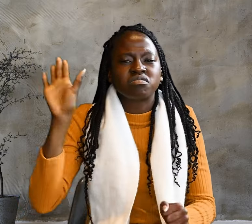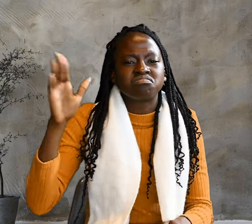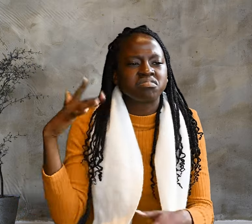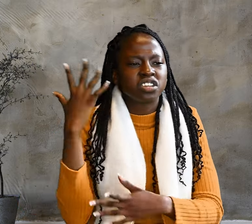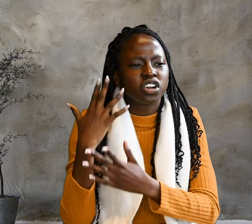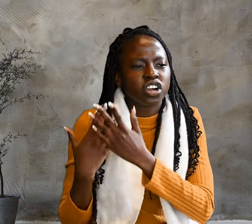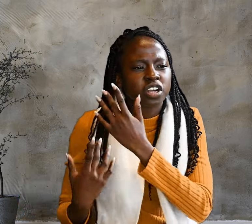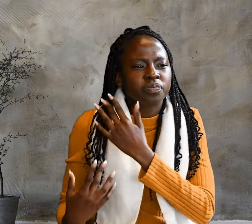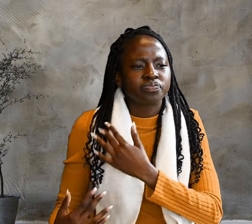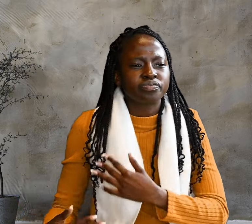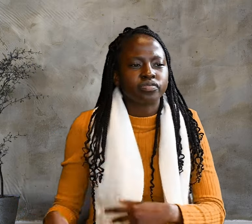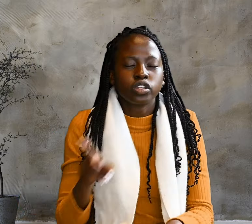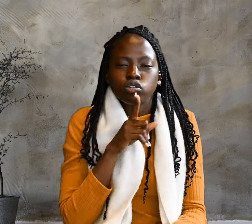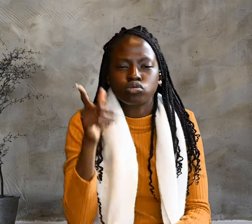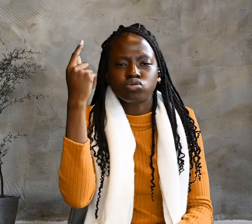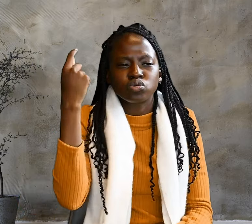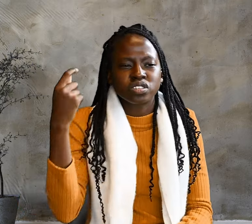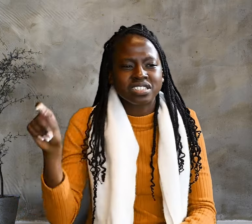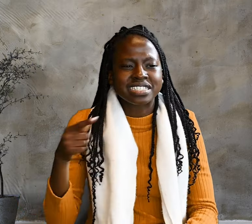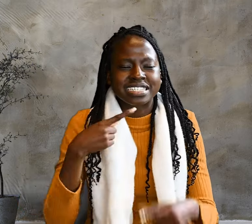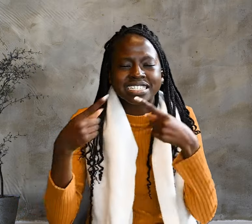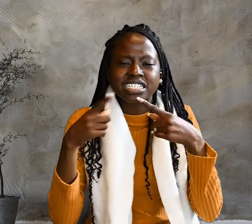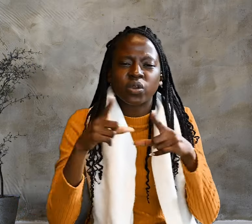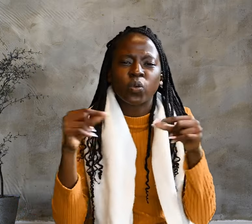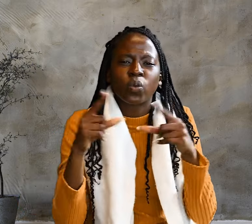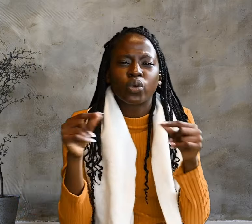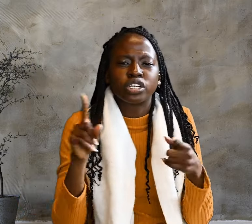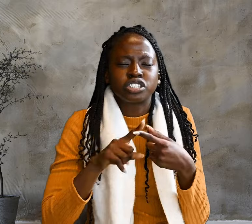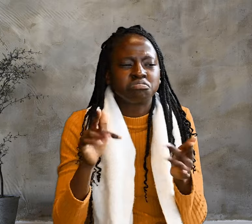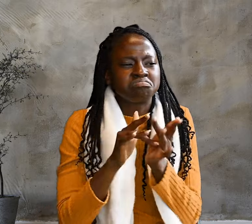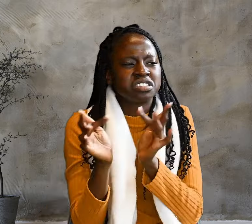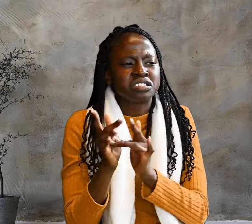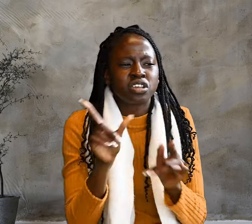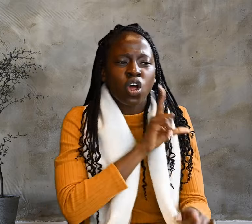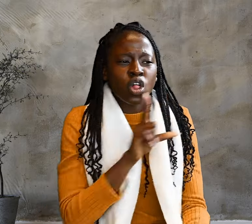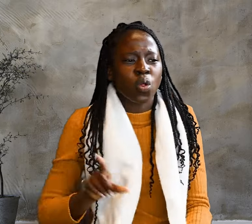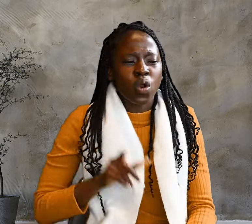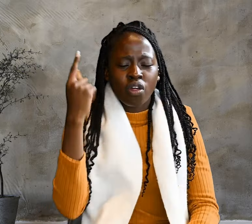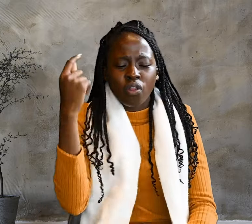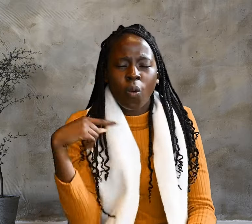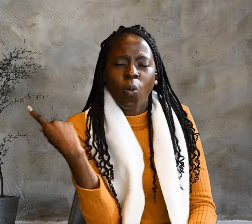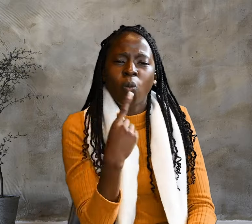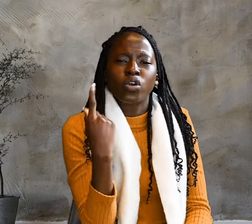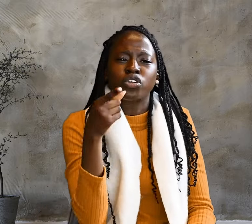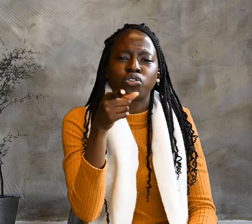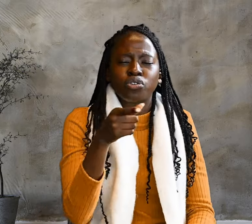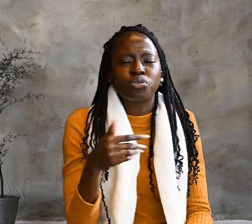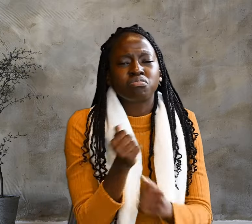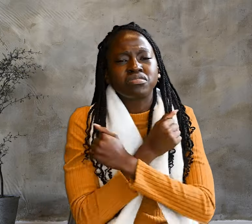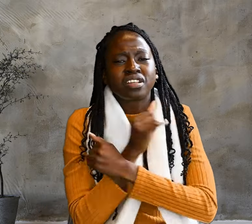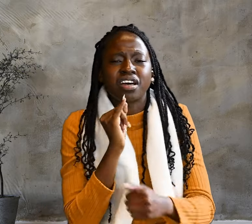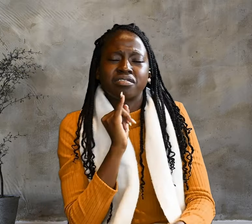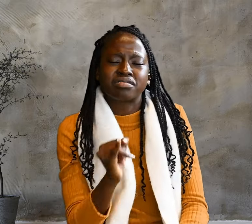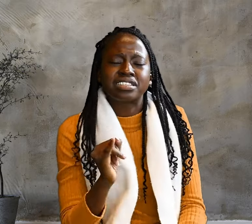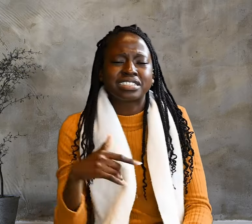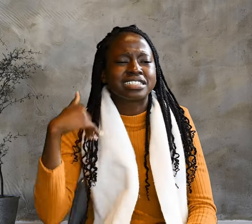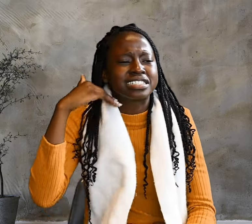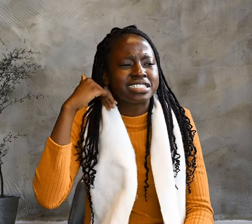sent word to Jesus, Lord, the one you love is sick. When he heard